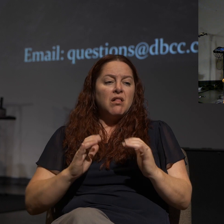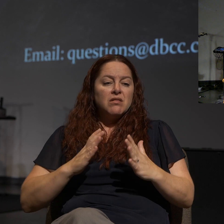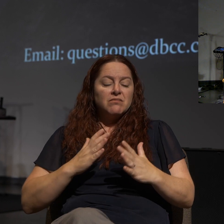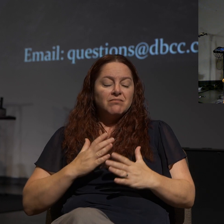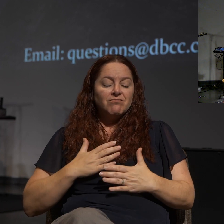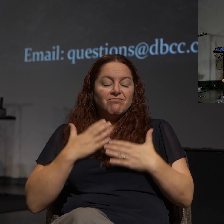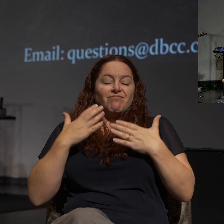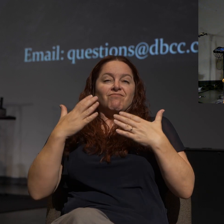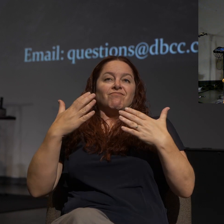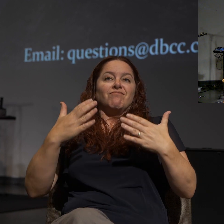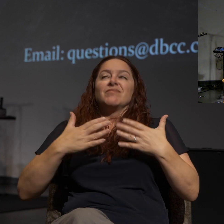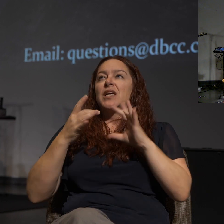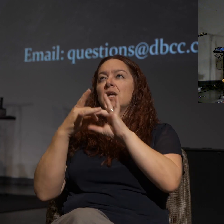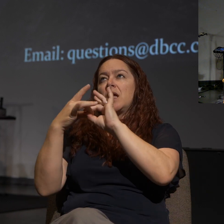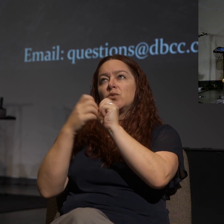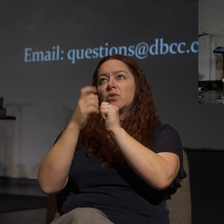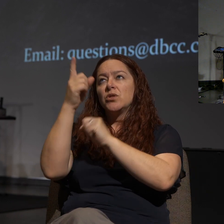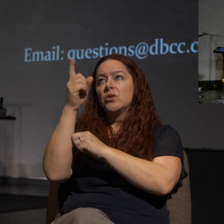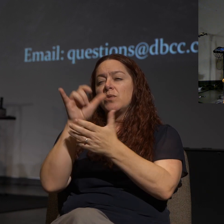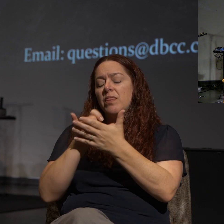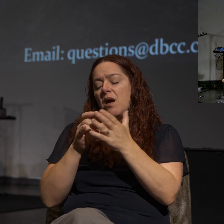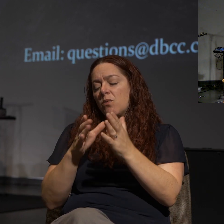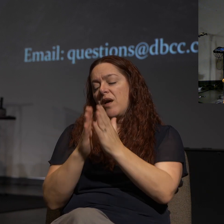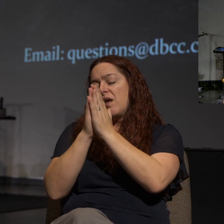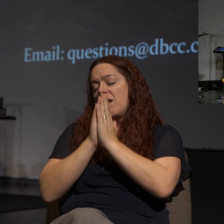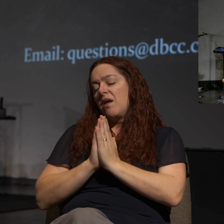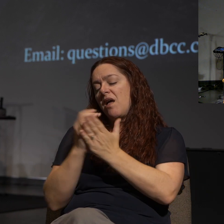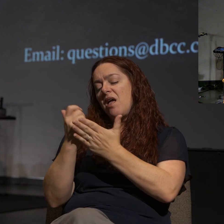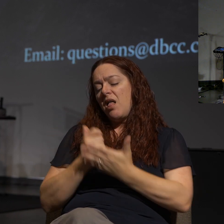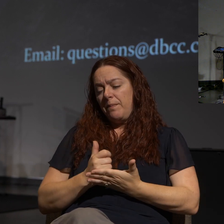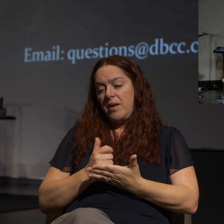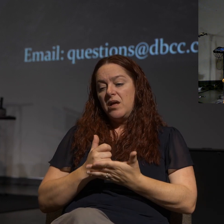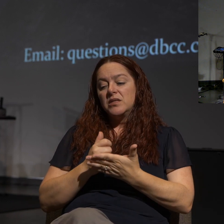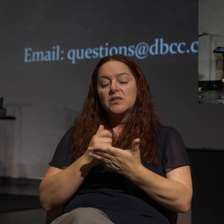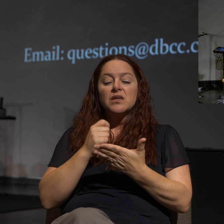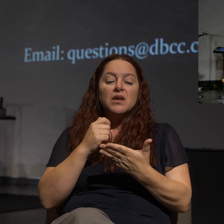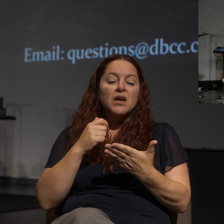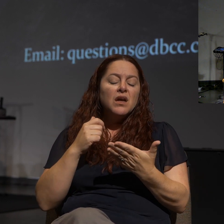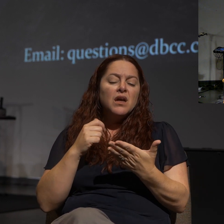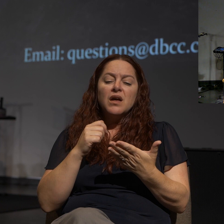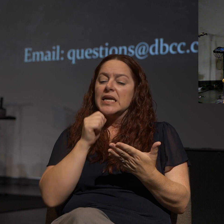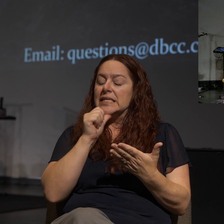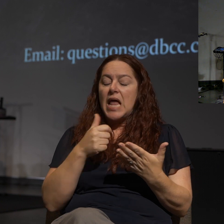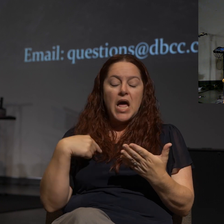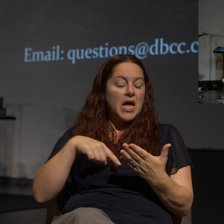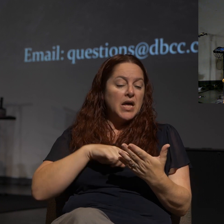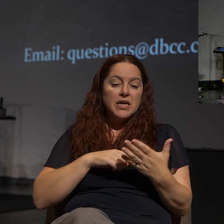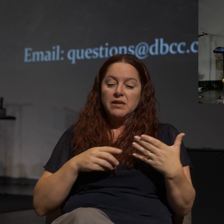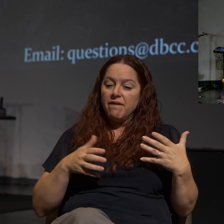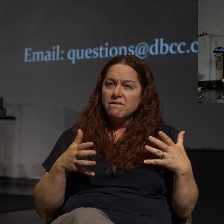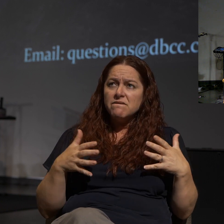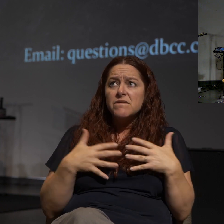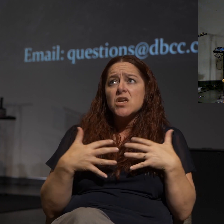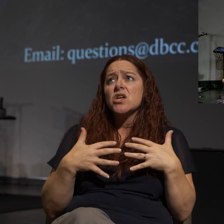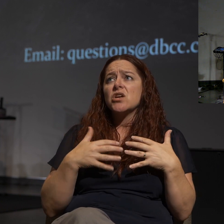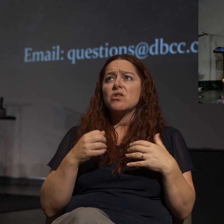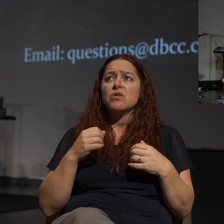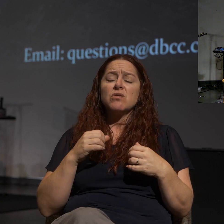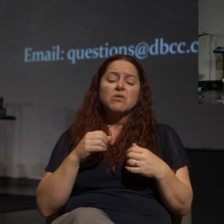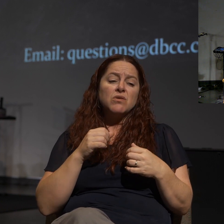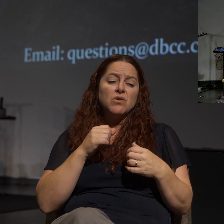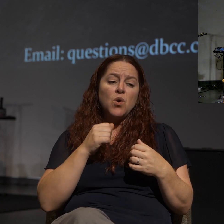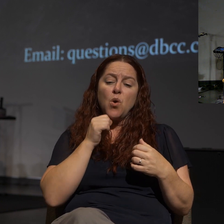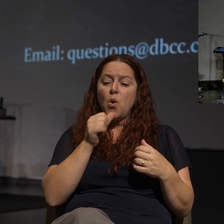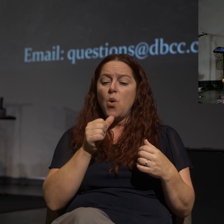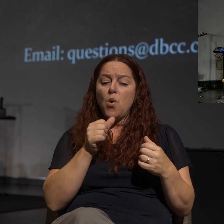connected to you in that way. And so Lord, I pray that you'd help us, that we would not be fearful or wishing to abandon